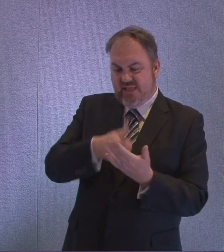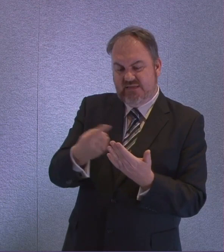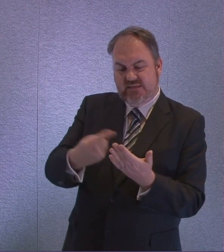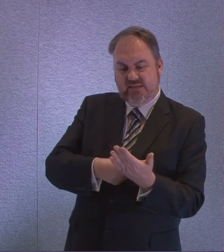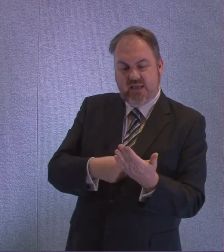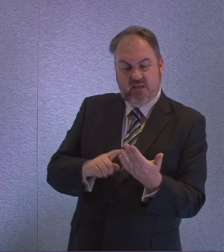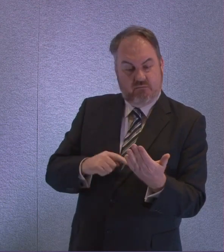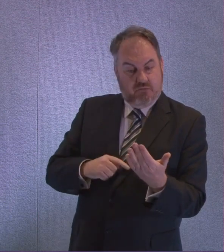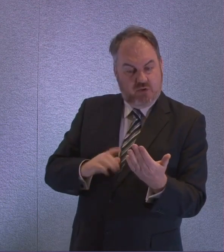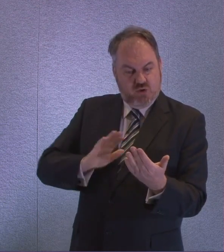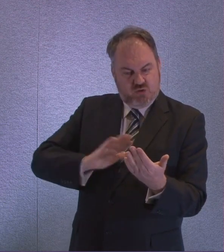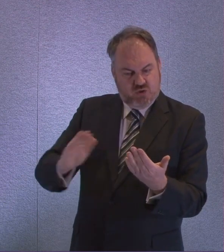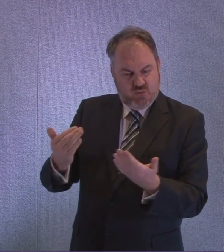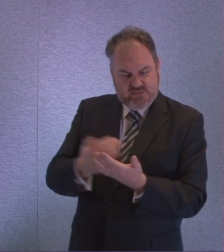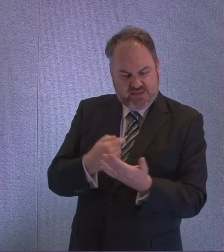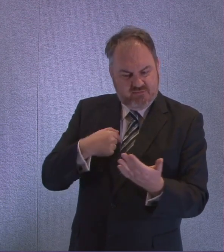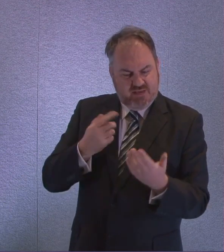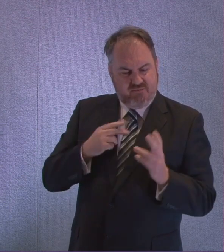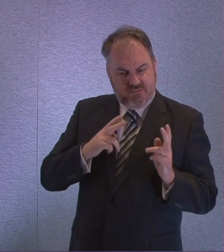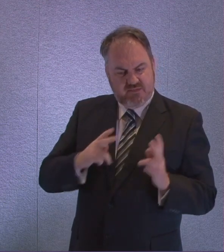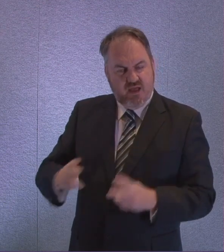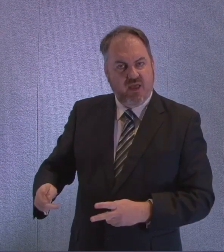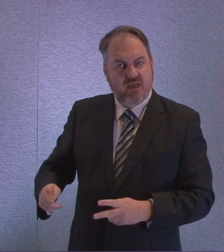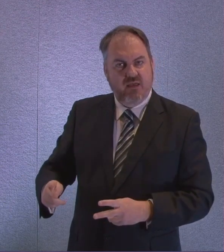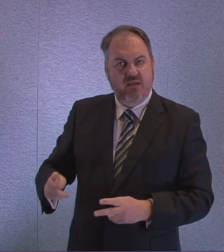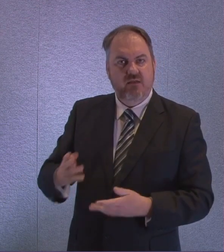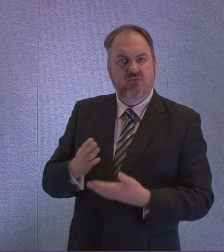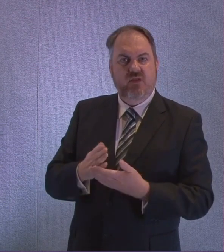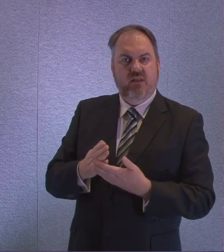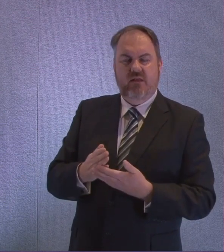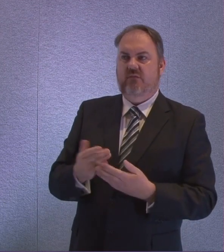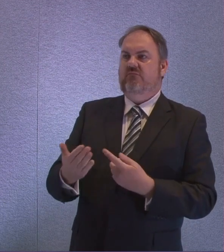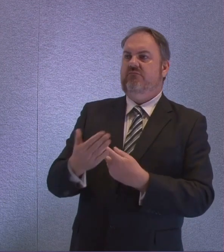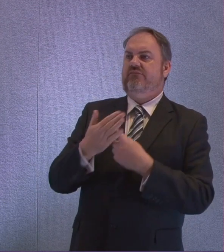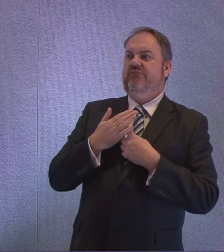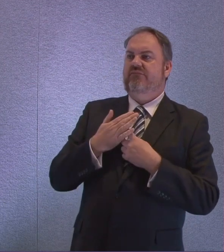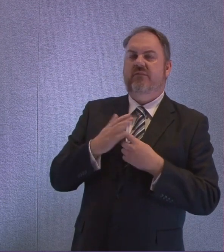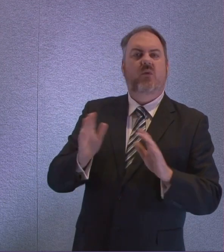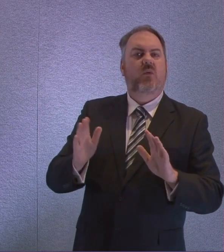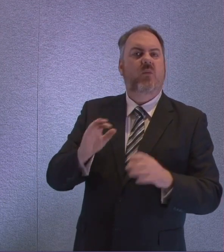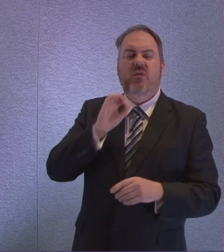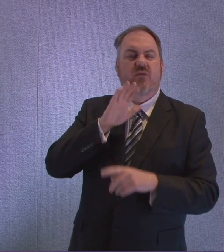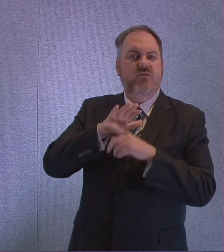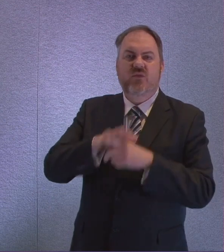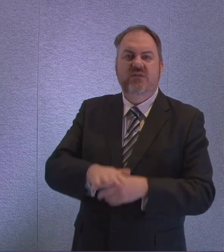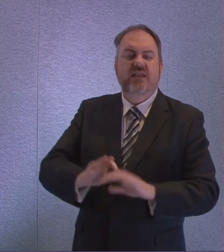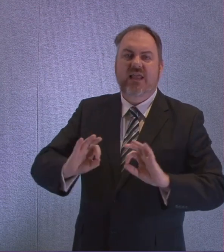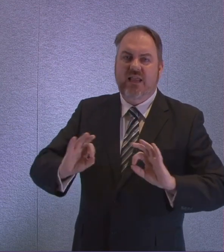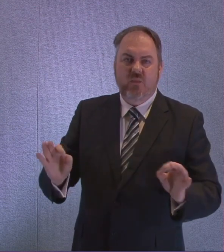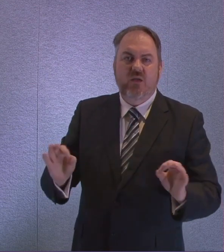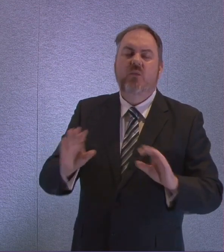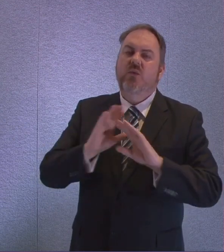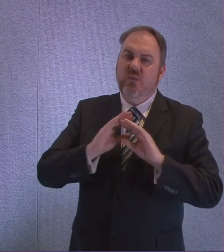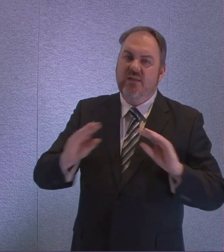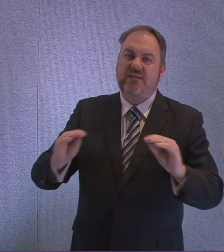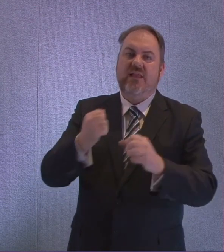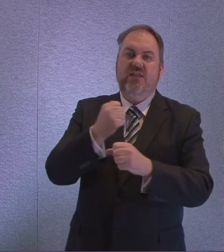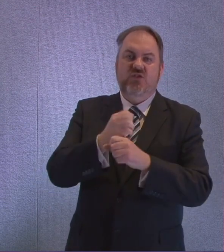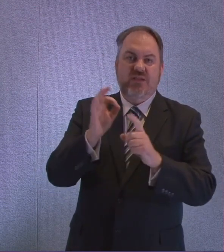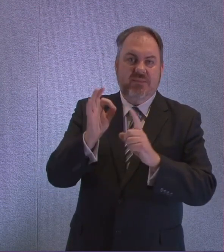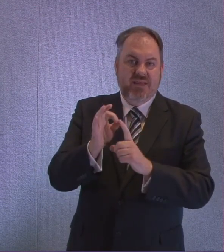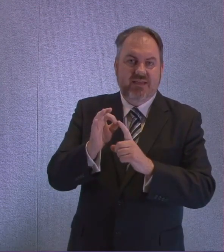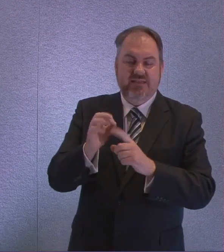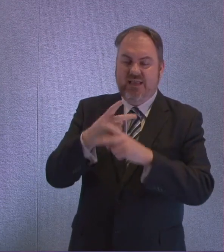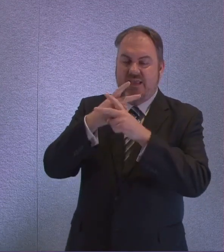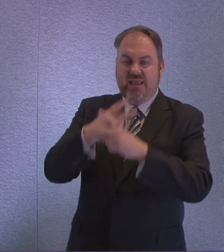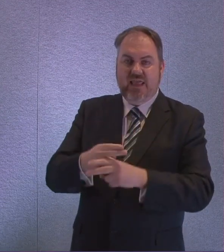health board and we will take steps to disseminate that advice and information more widely to GPs and care homes as well